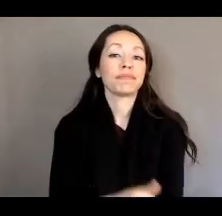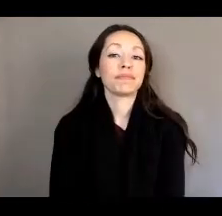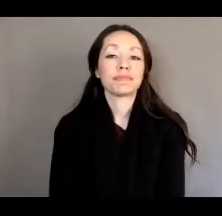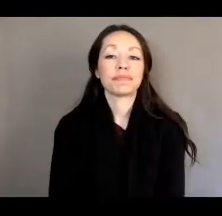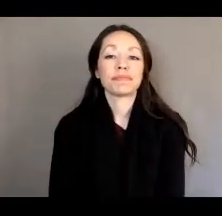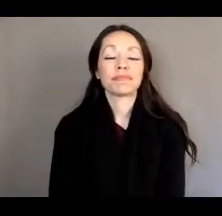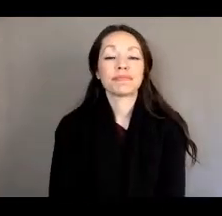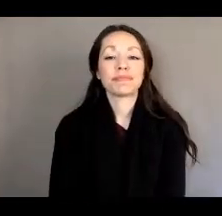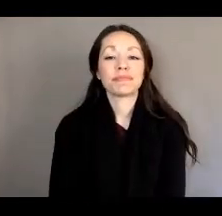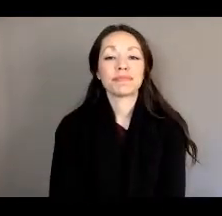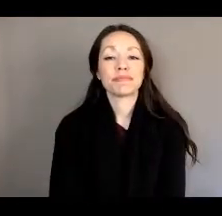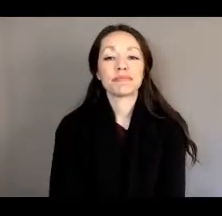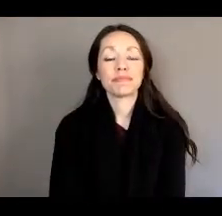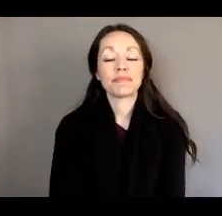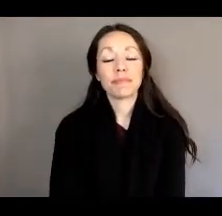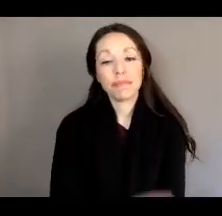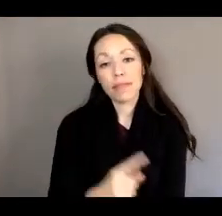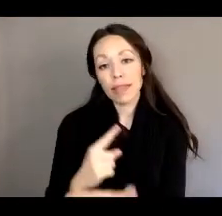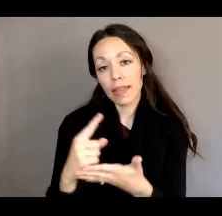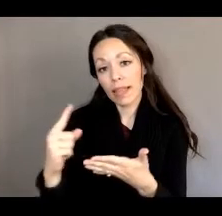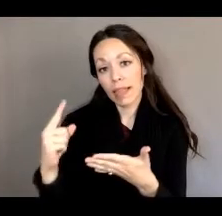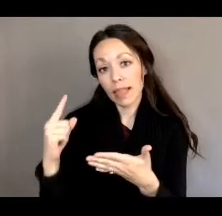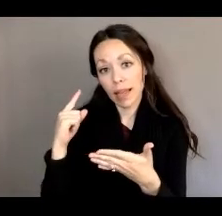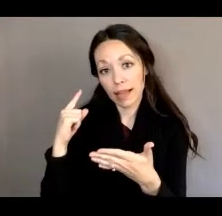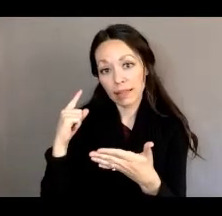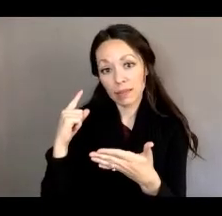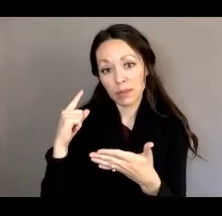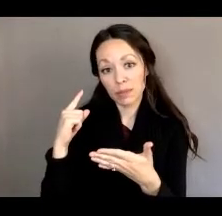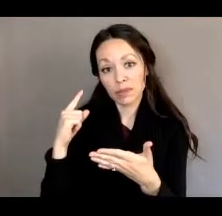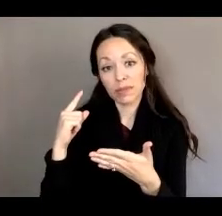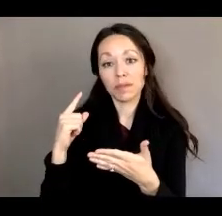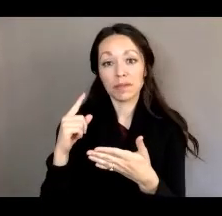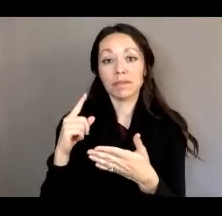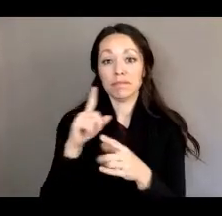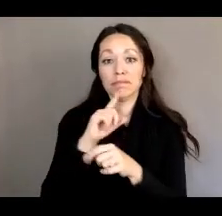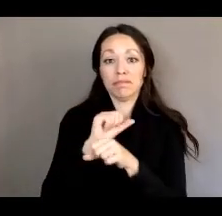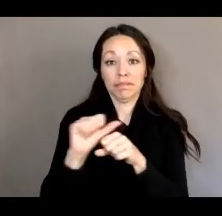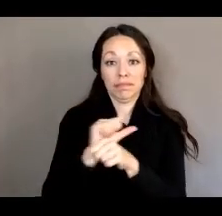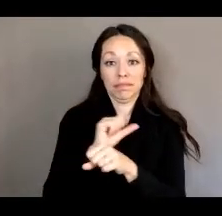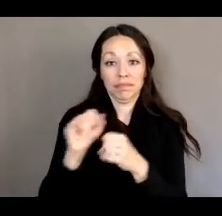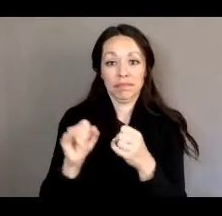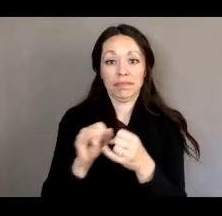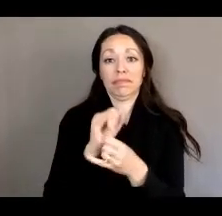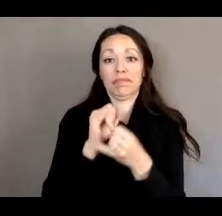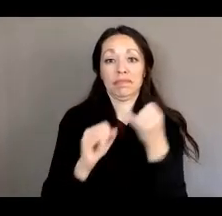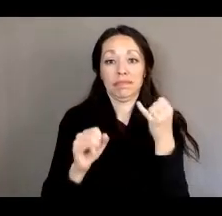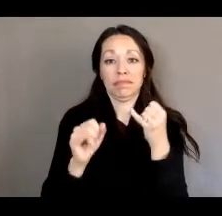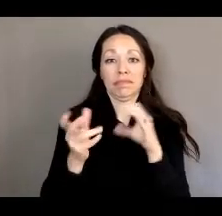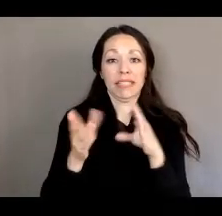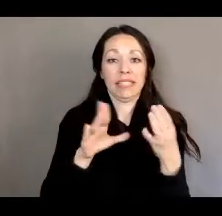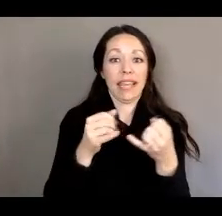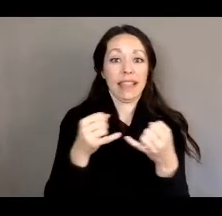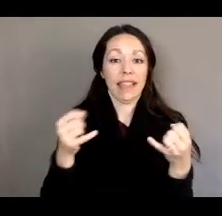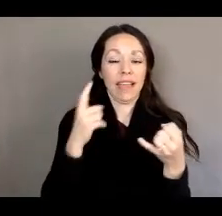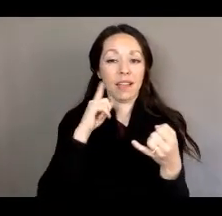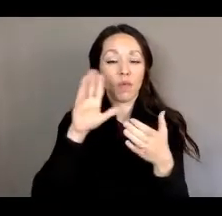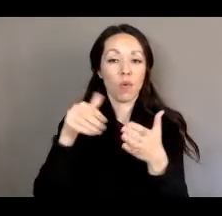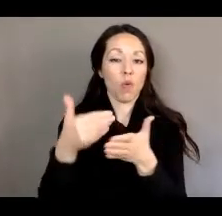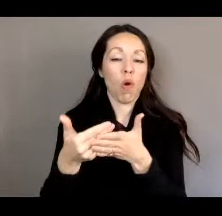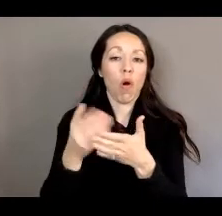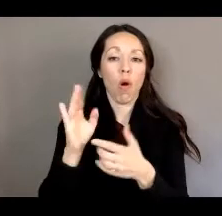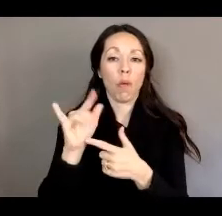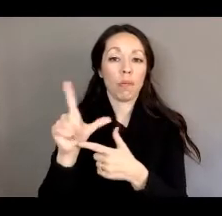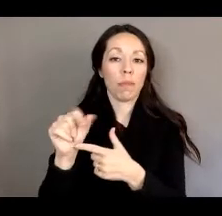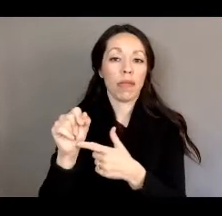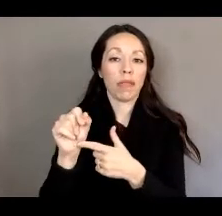Last week was the deadline for all bills to be